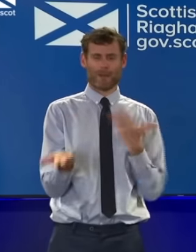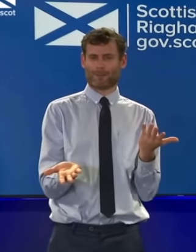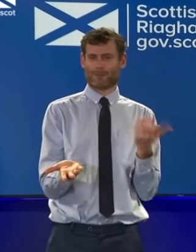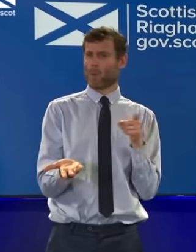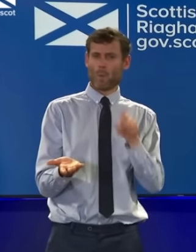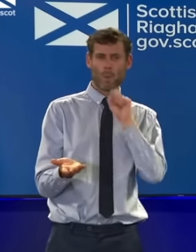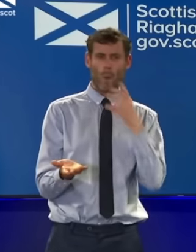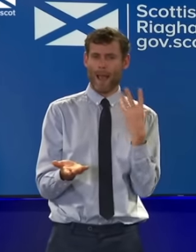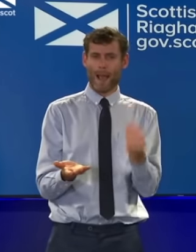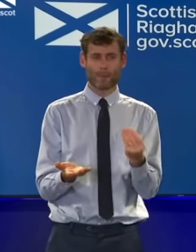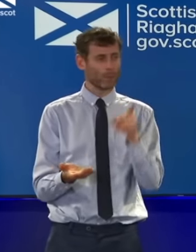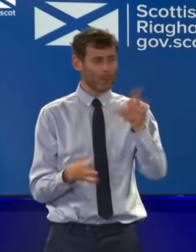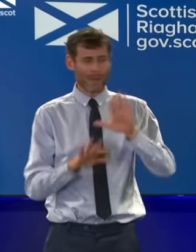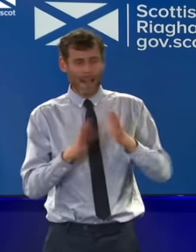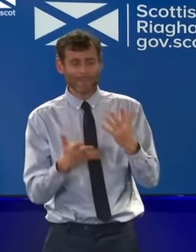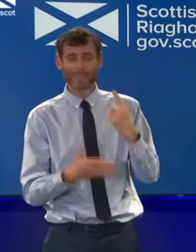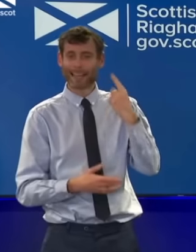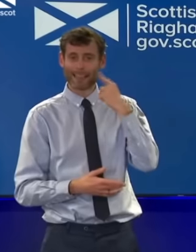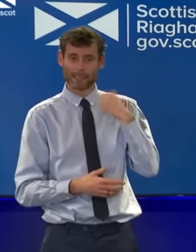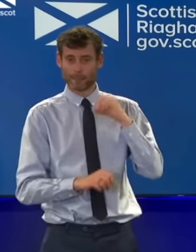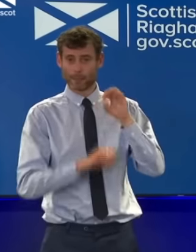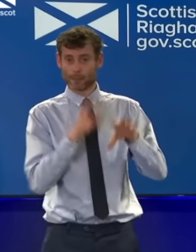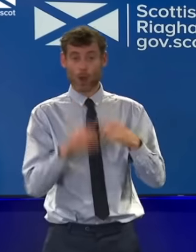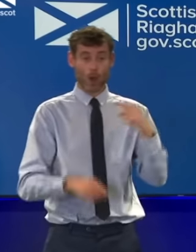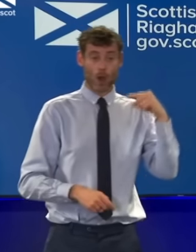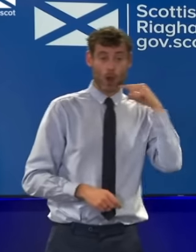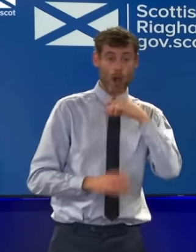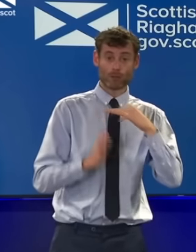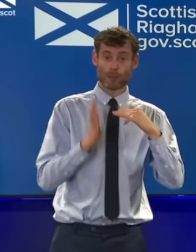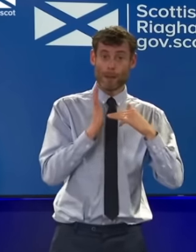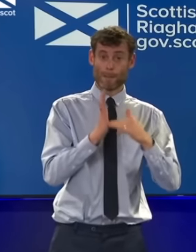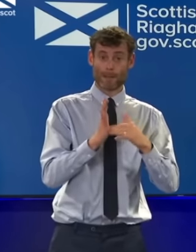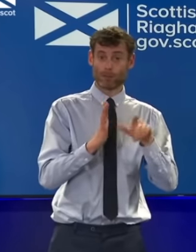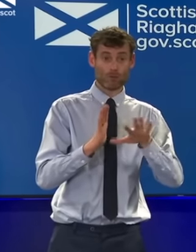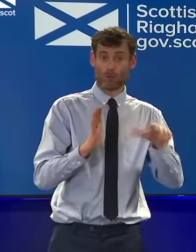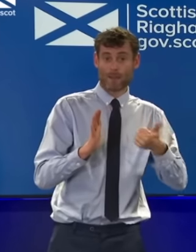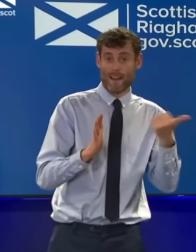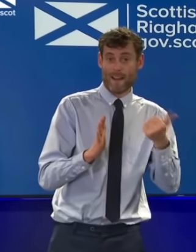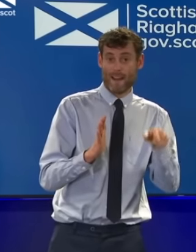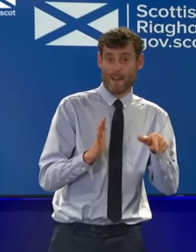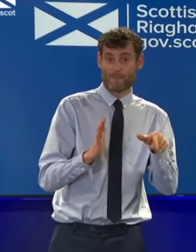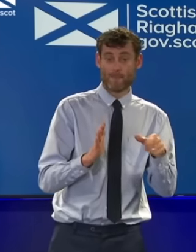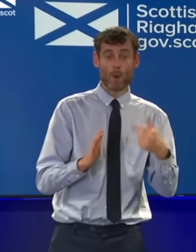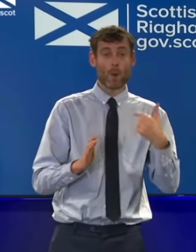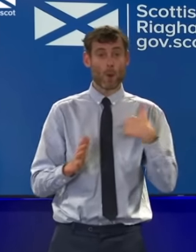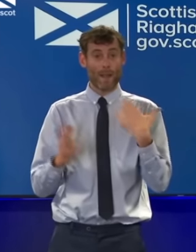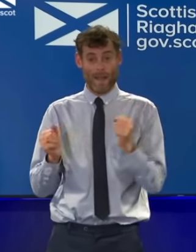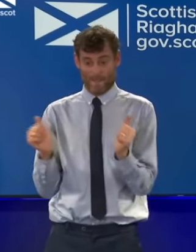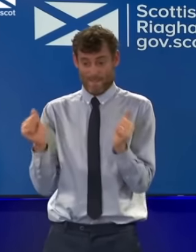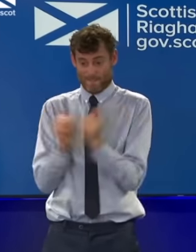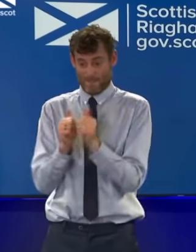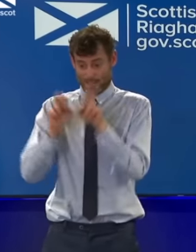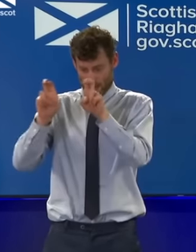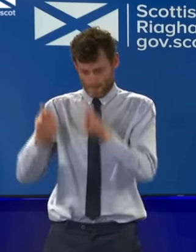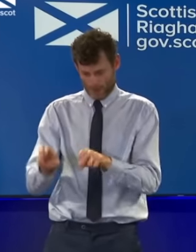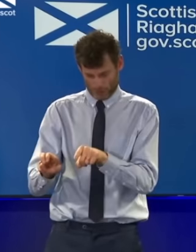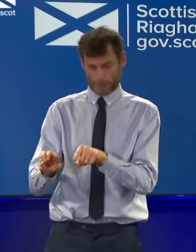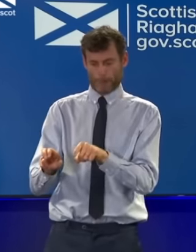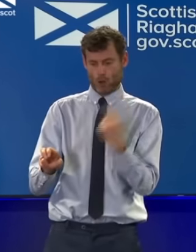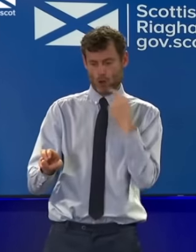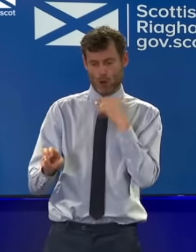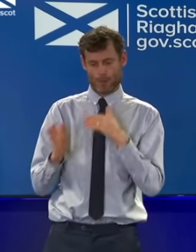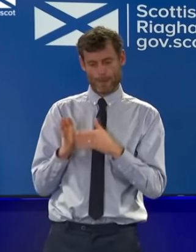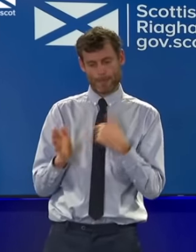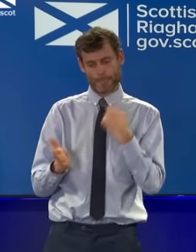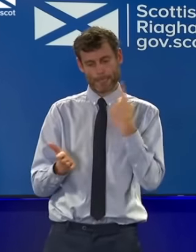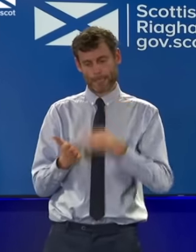I don't think it's enough but we found £100 million out of a fixed budget having to take that from elsewhere. We have to do and